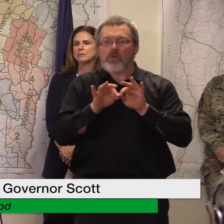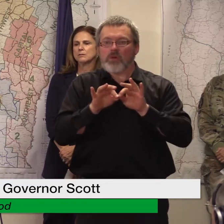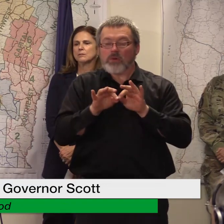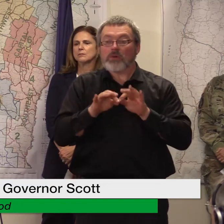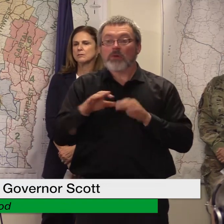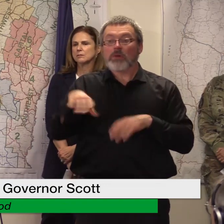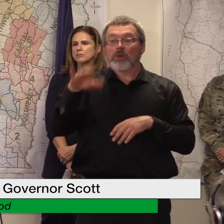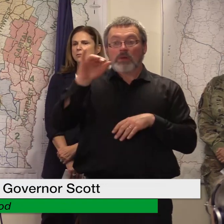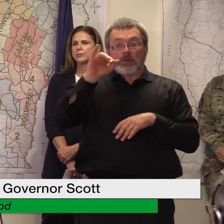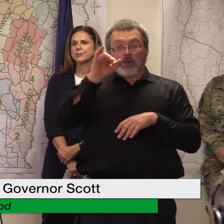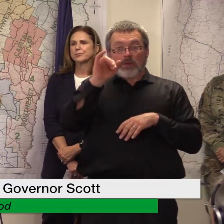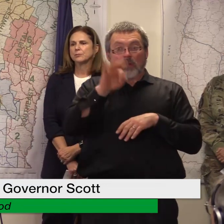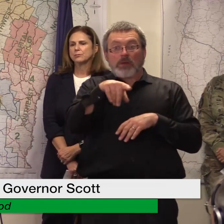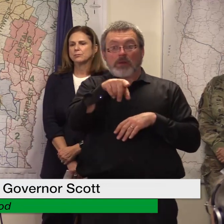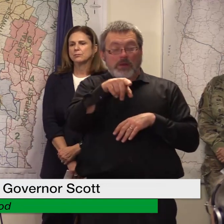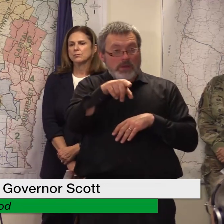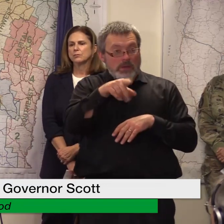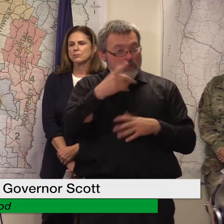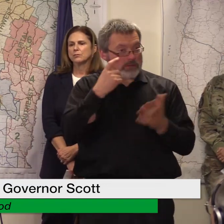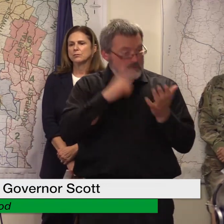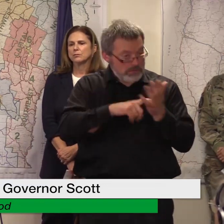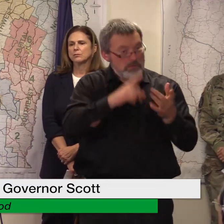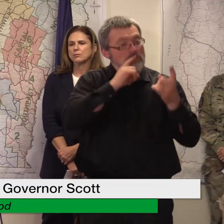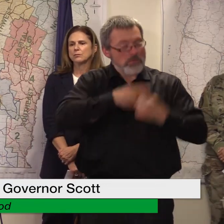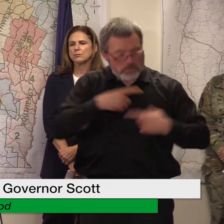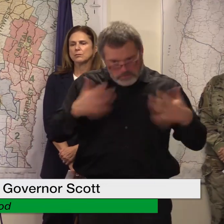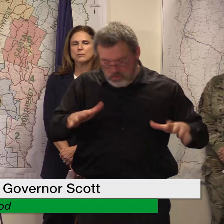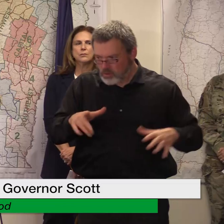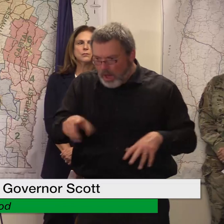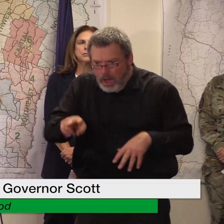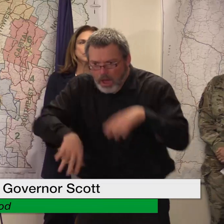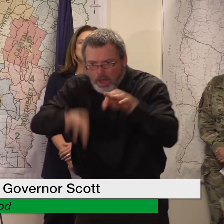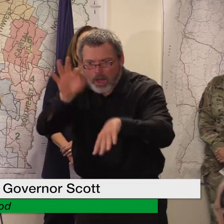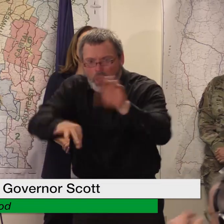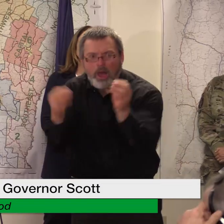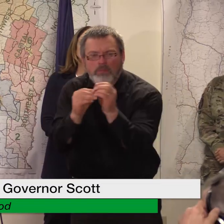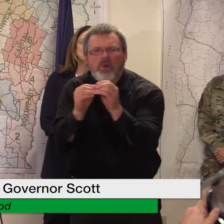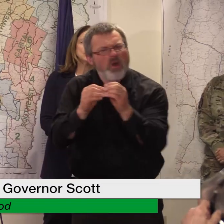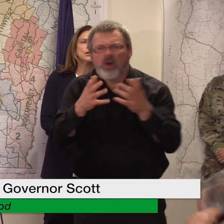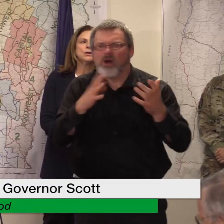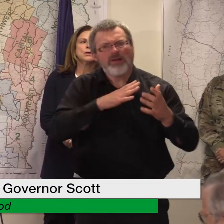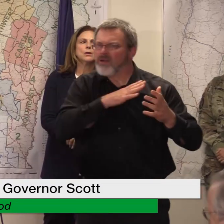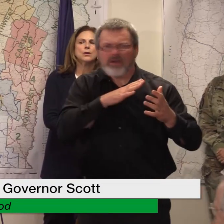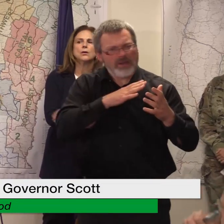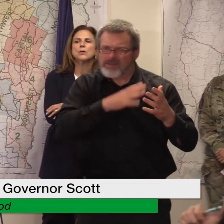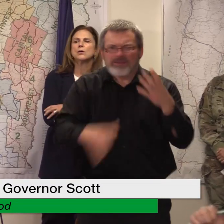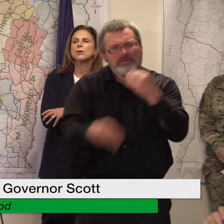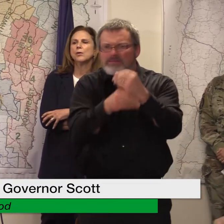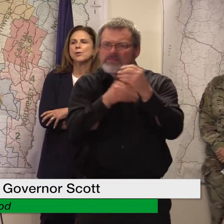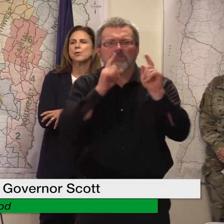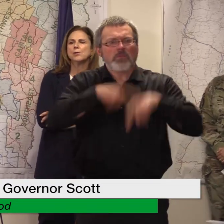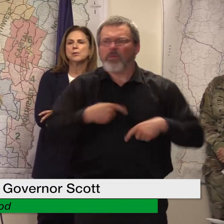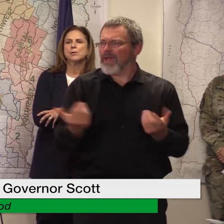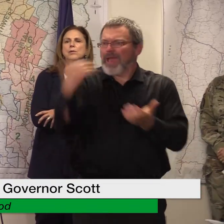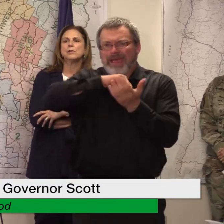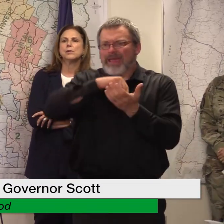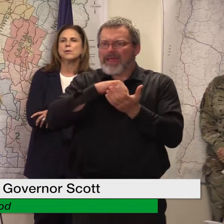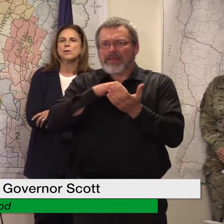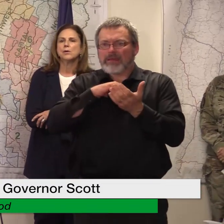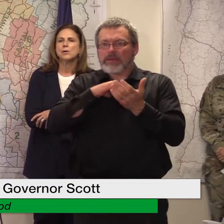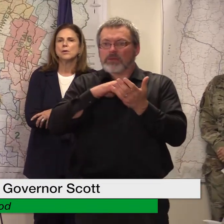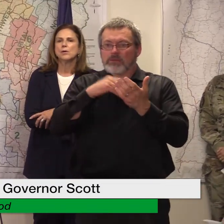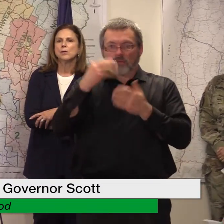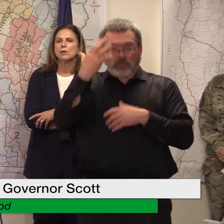since report those damages because we need they need all that information to make the case in congress for supplemental